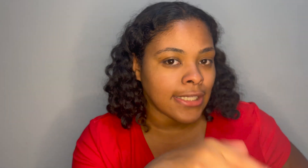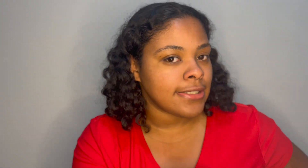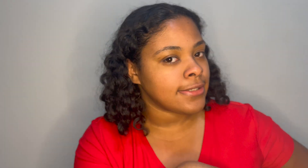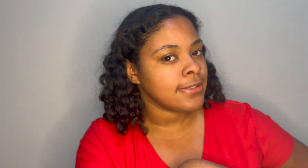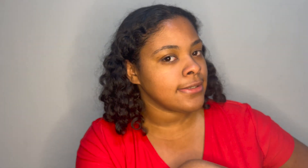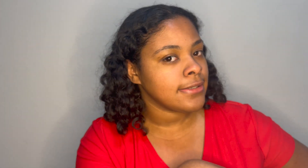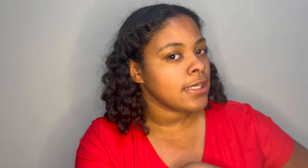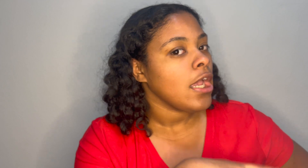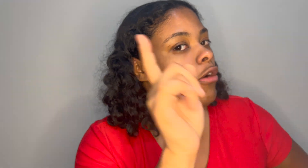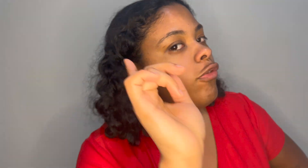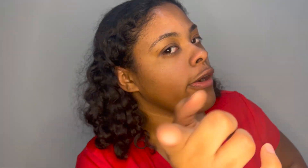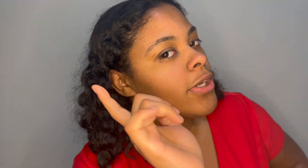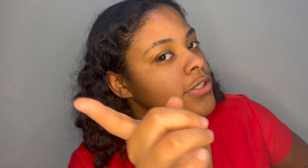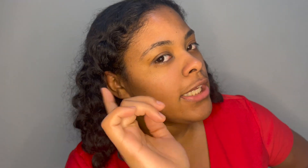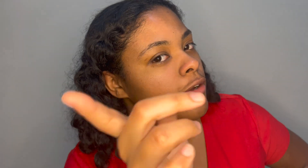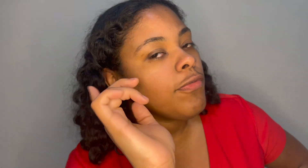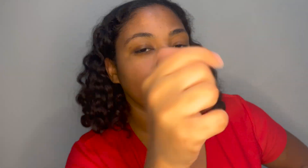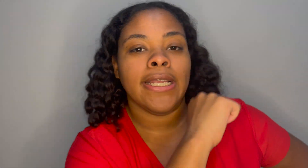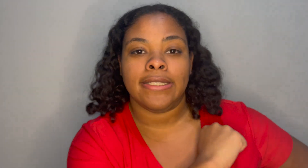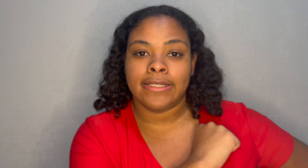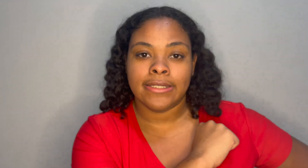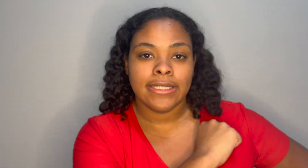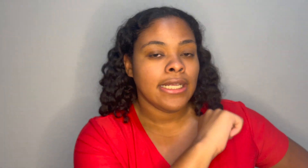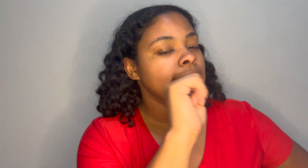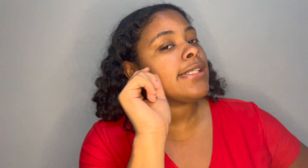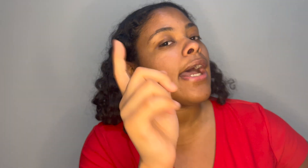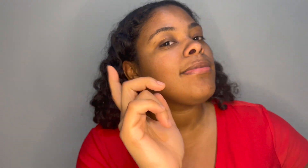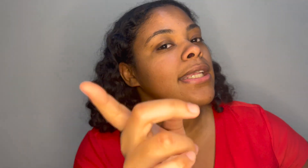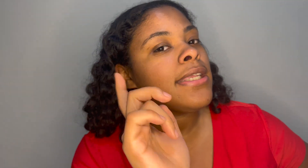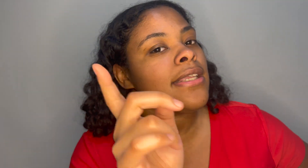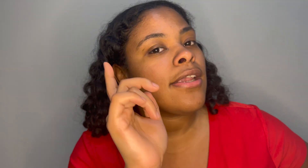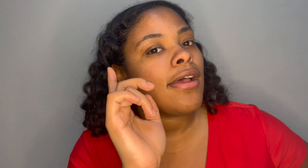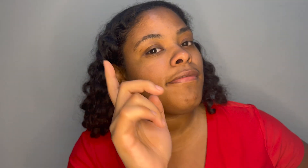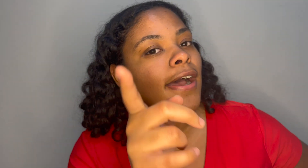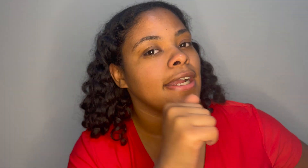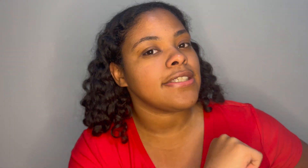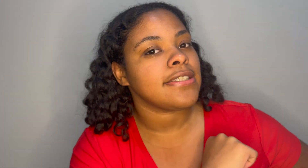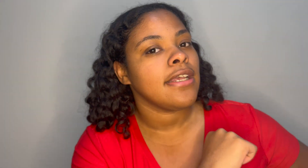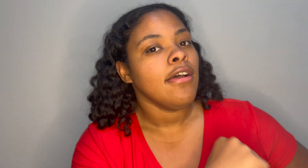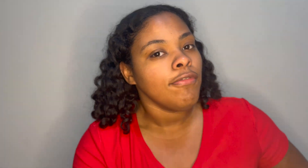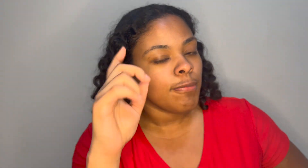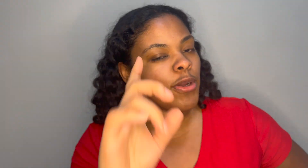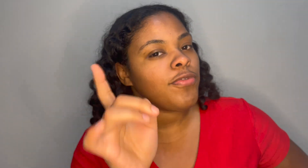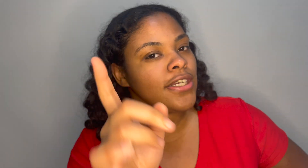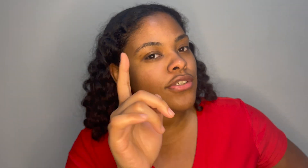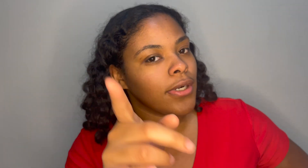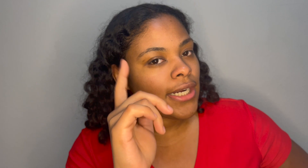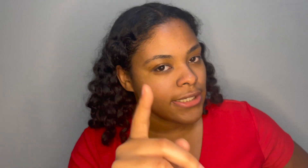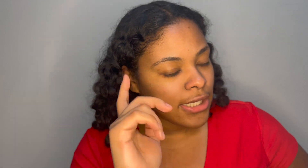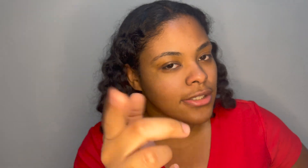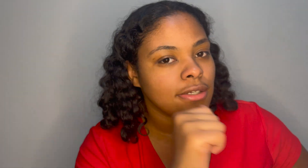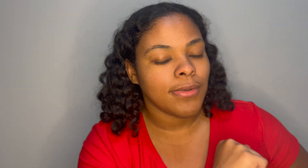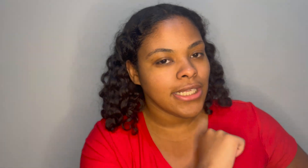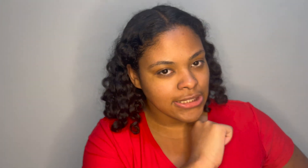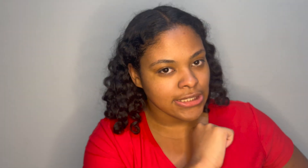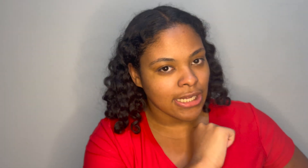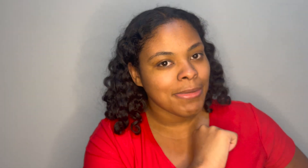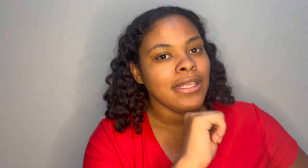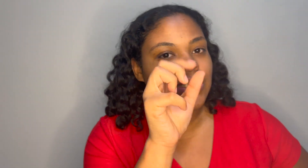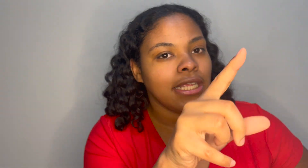from your single friends stop taking your advice from your friends who are in a toxic relationship telling